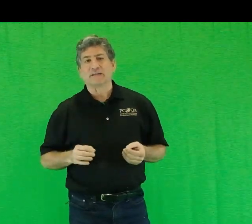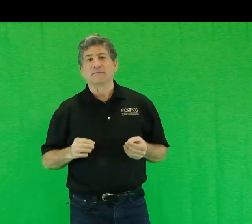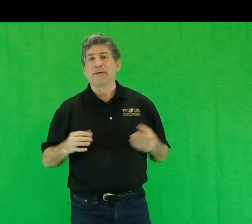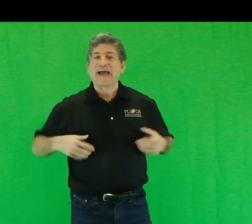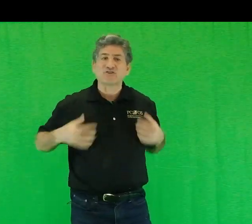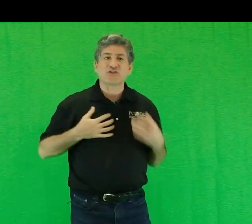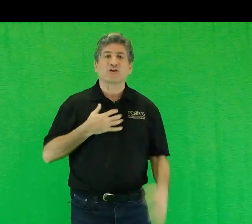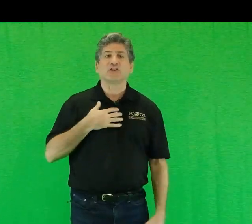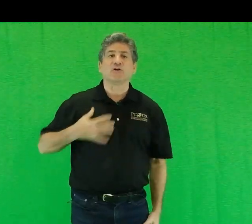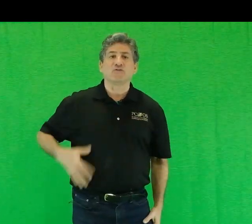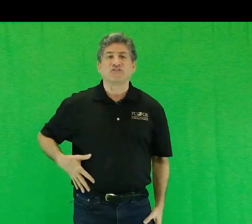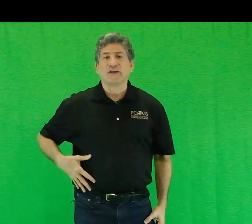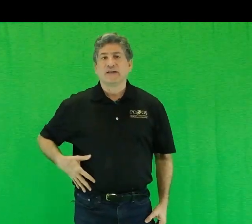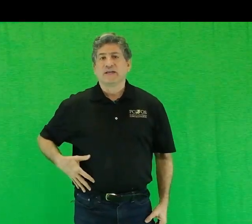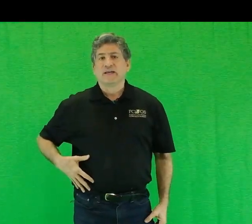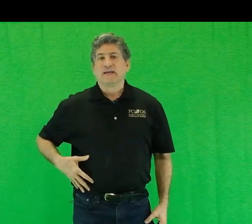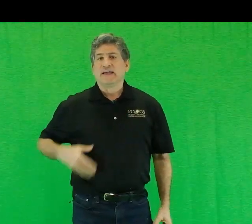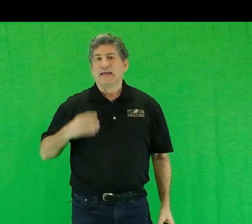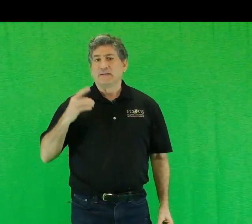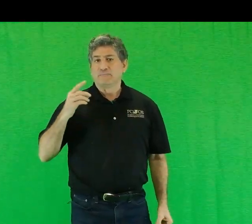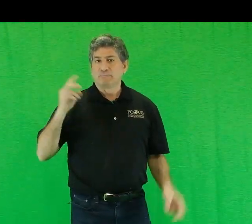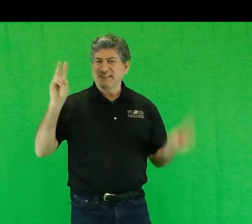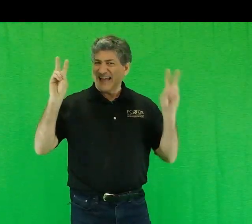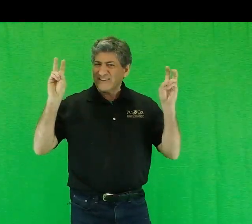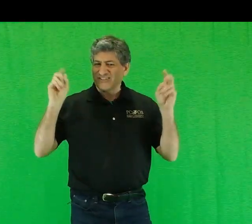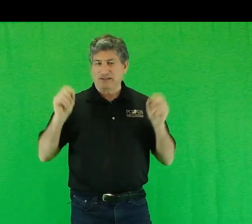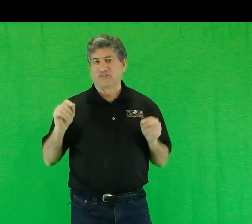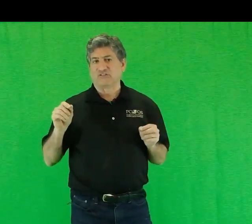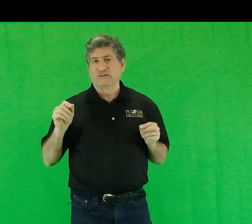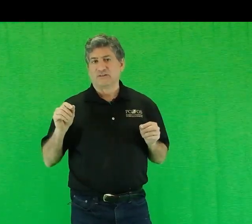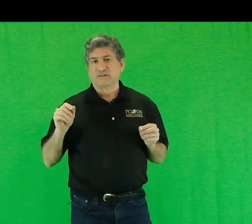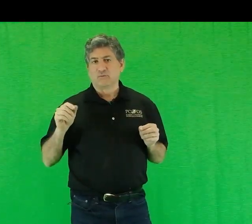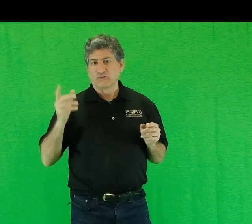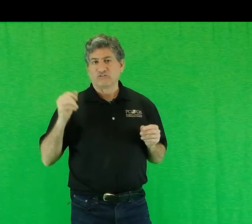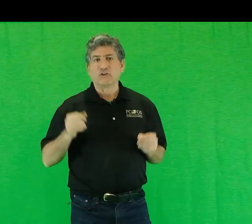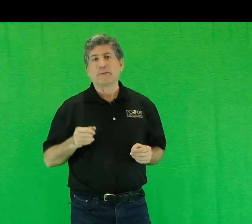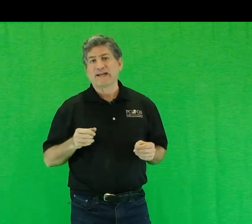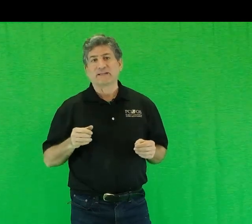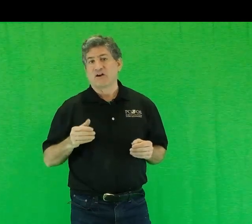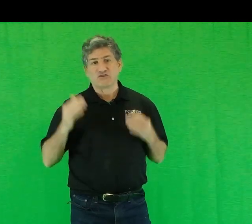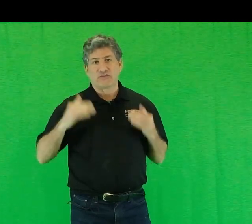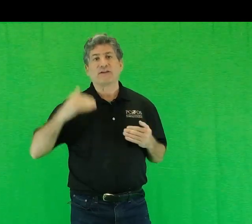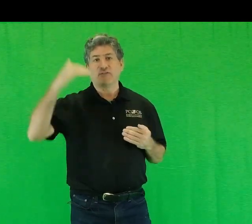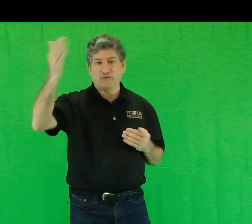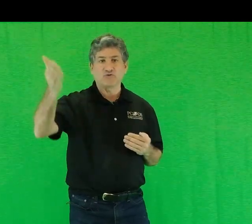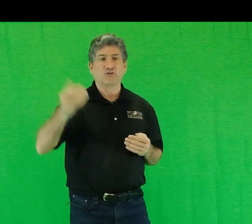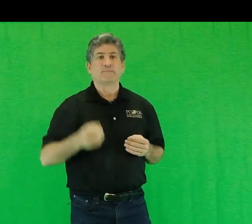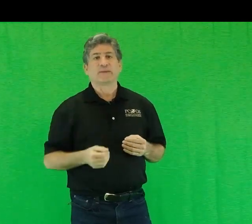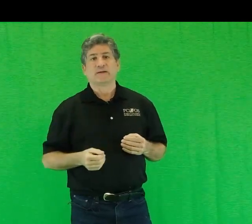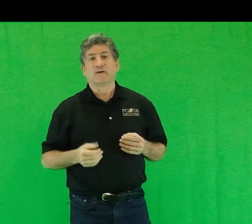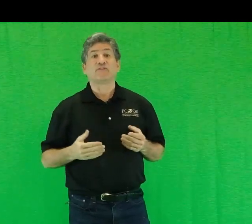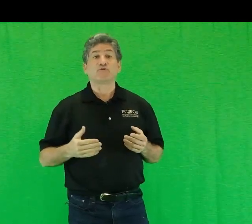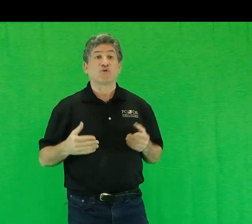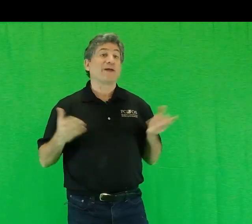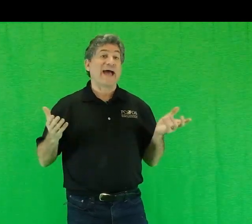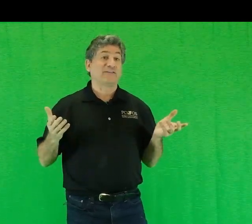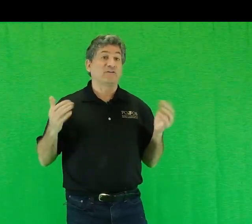and patch their clothes. And plastics were still by and large a thing of the future. A future we hadn't